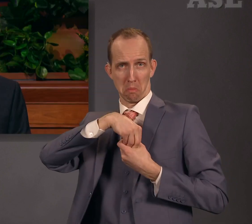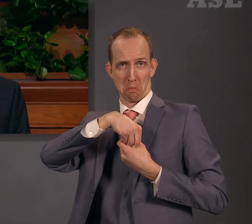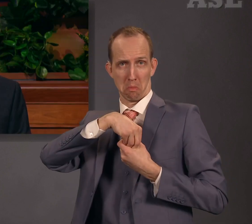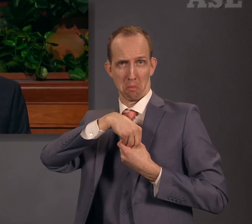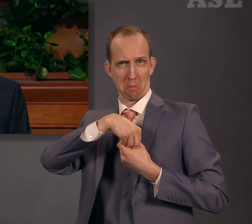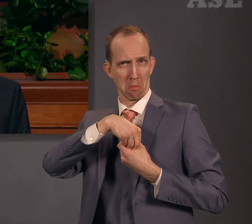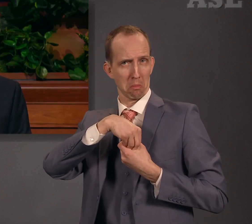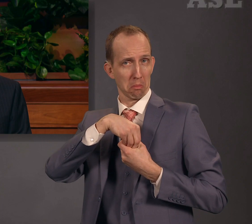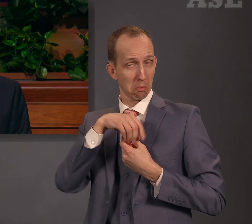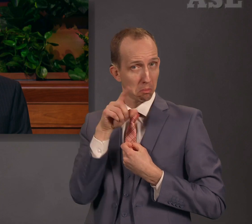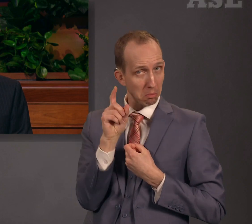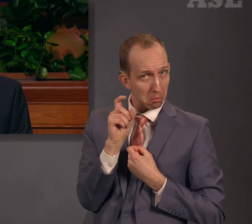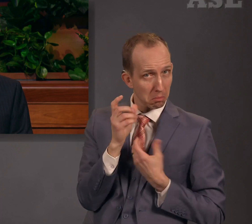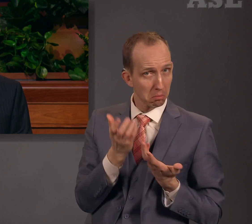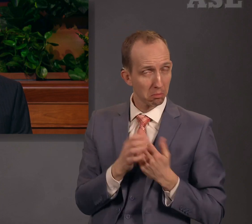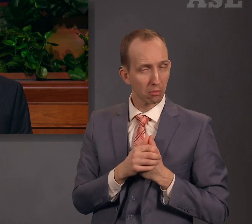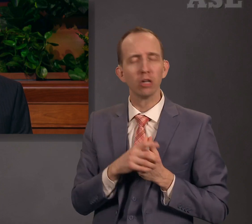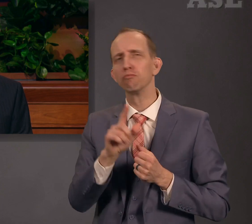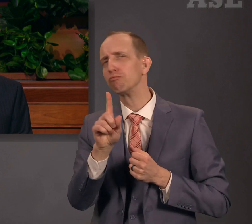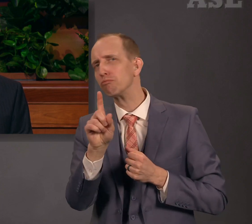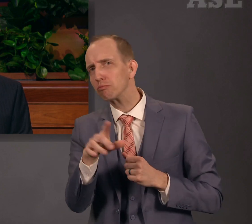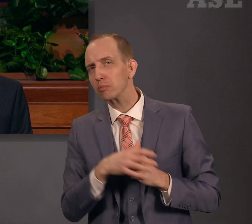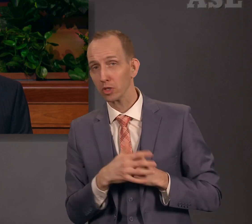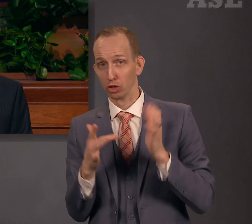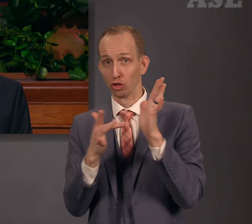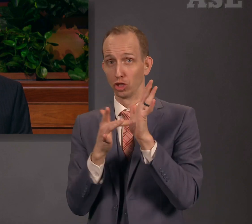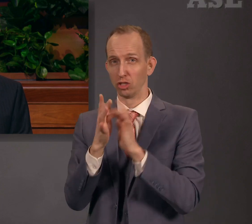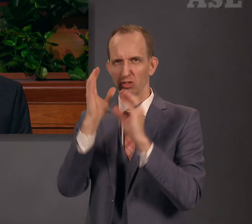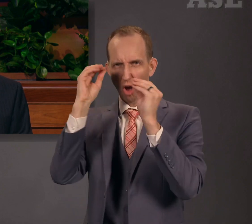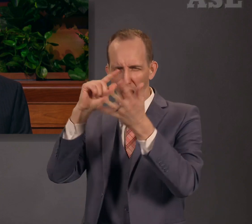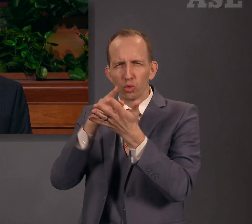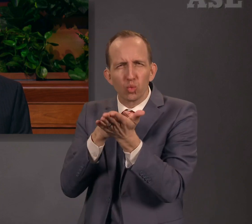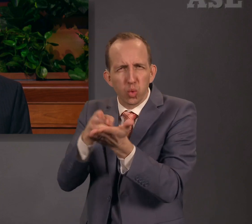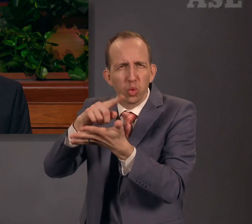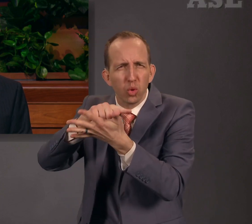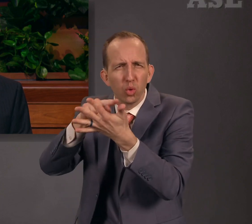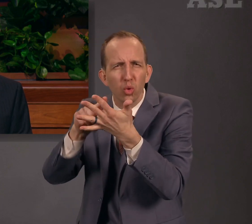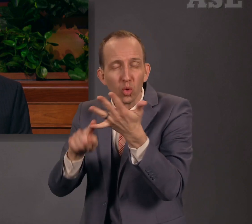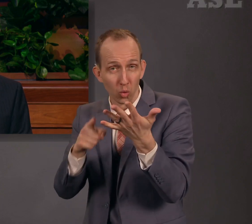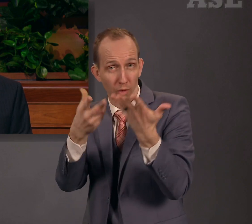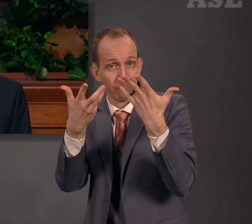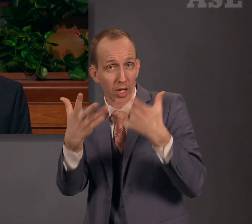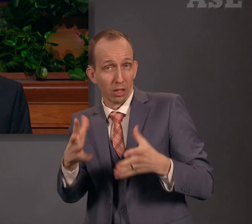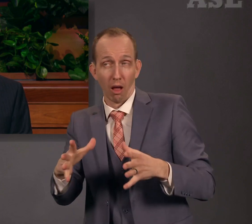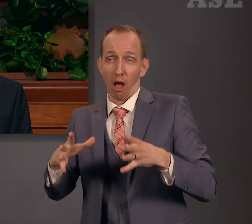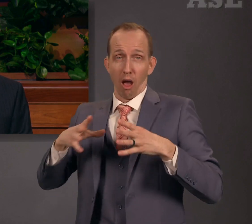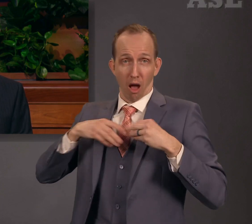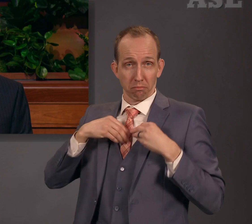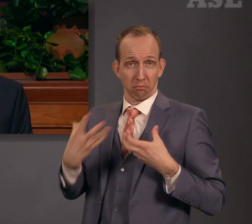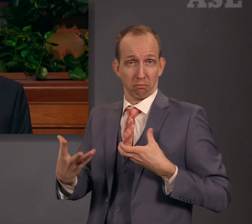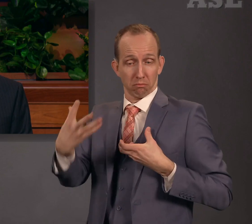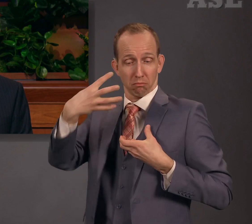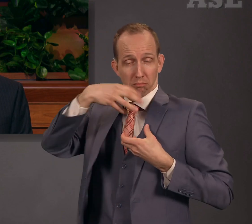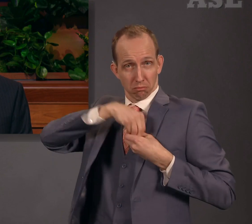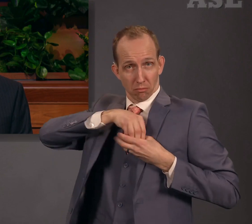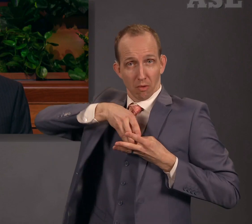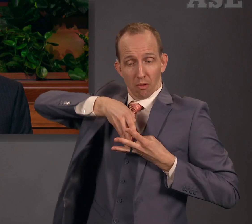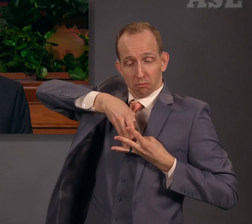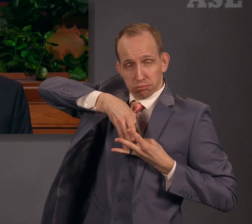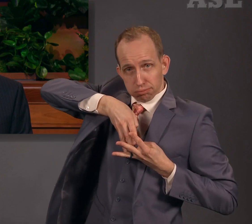us? Are the truths of the Savior's gospel written in the fleshy tables of our hearts? Are we